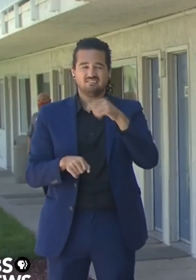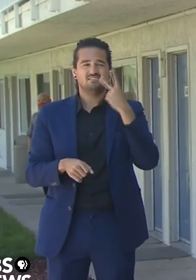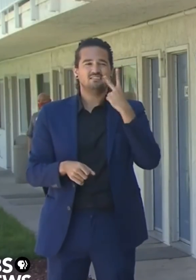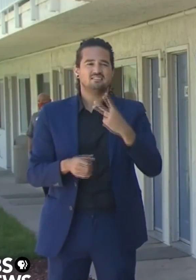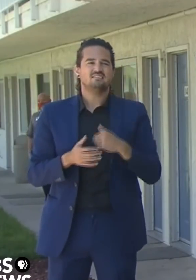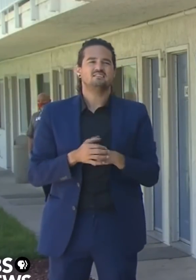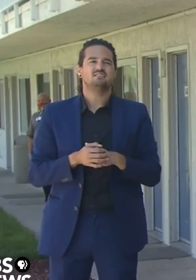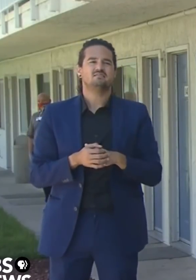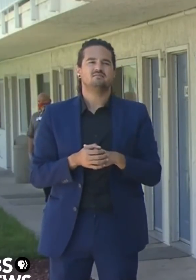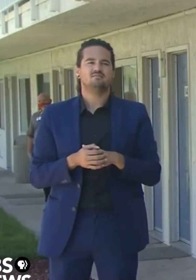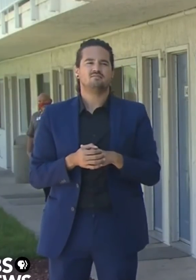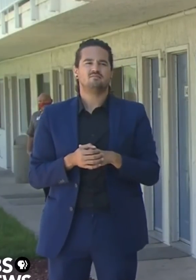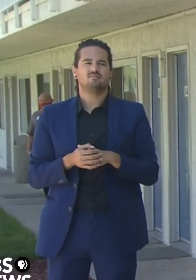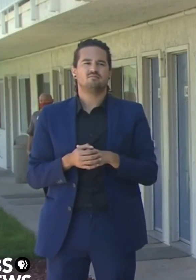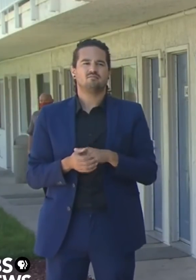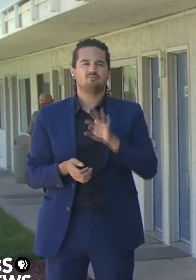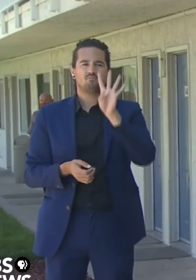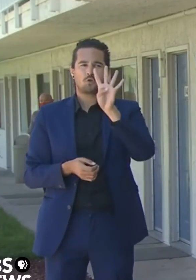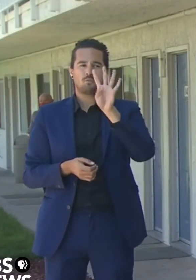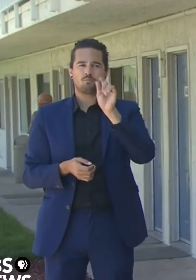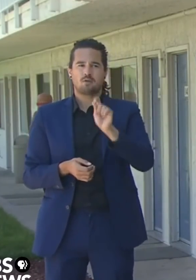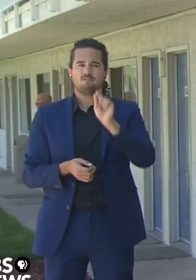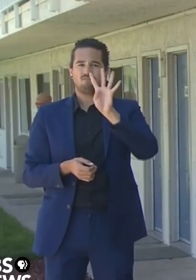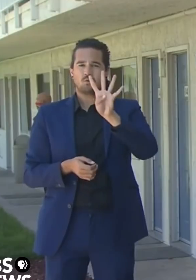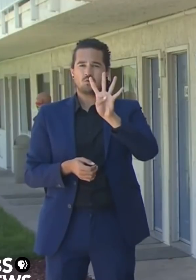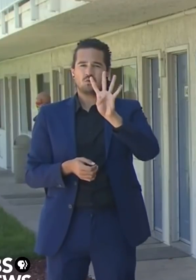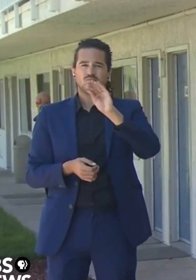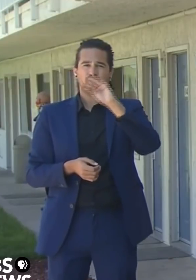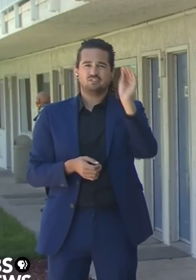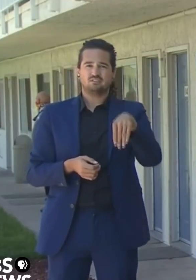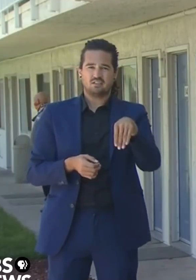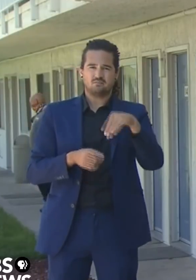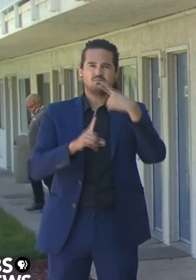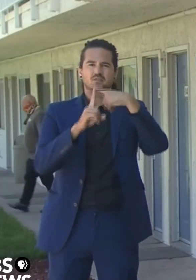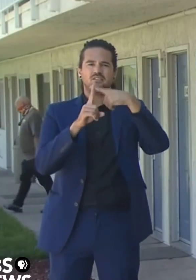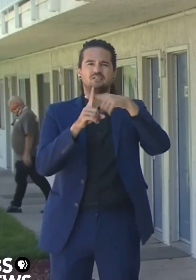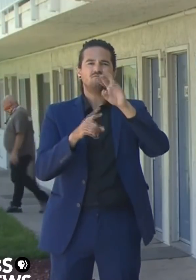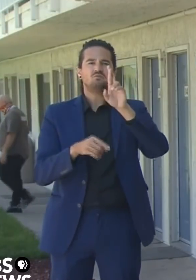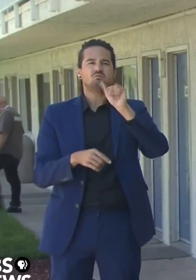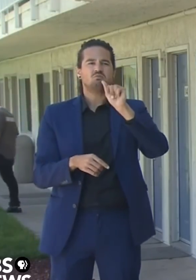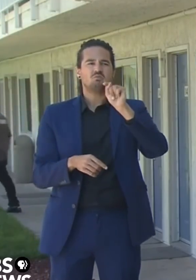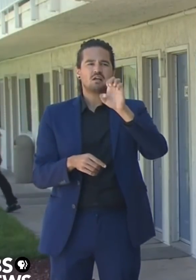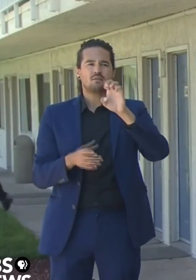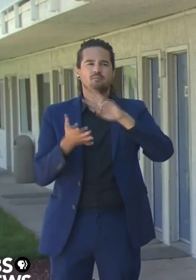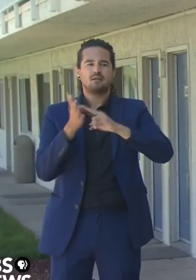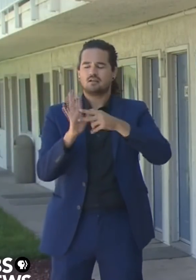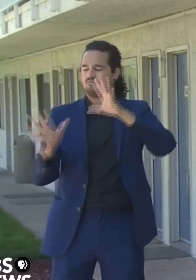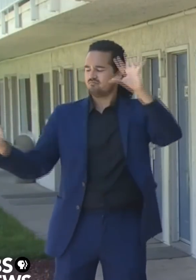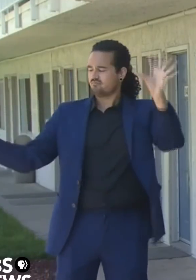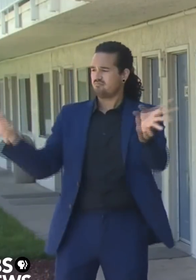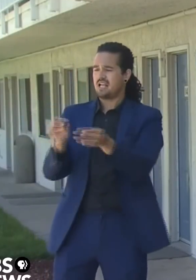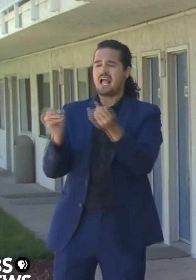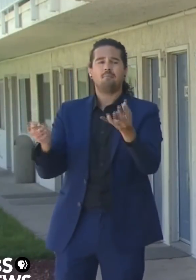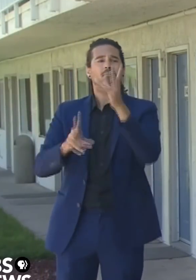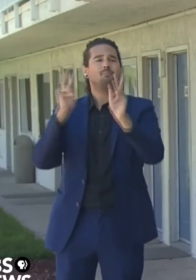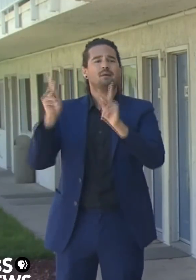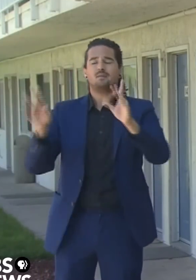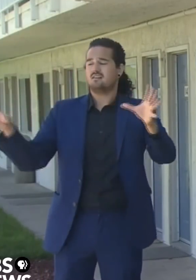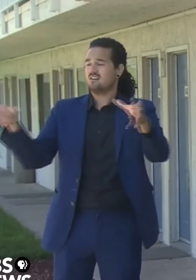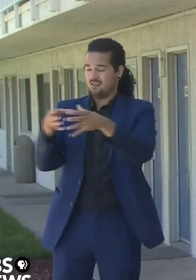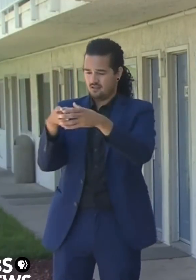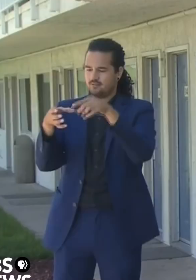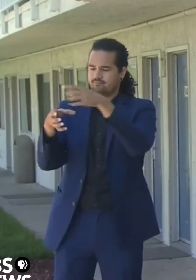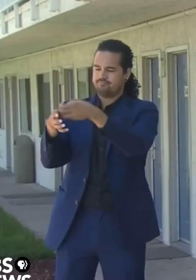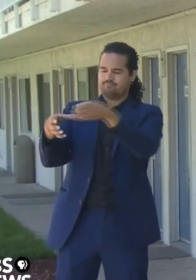weeks ago. Remember, positivity rate is the total number of people tested and the total number or rather percentage of people that tested